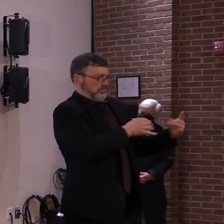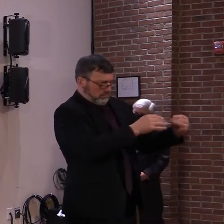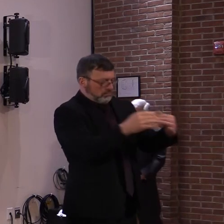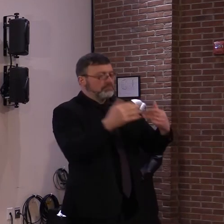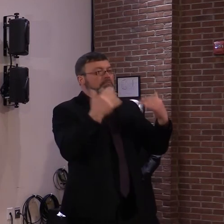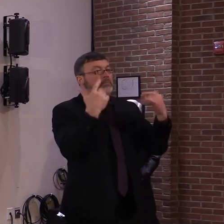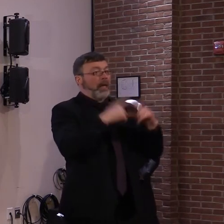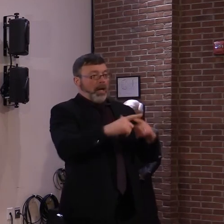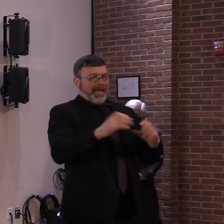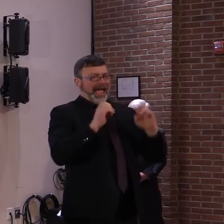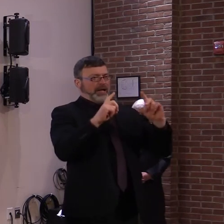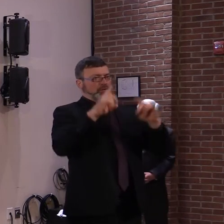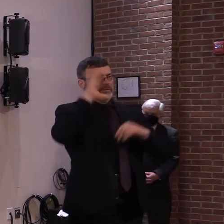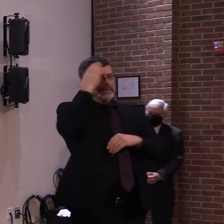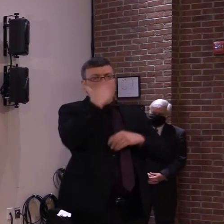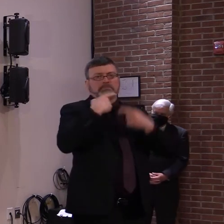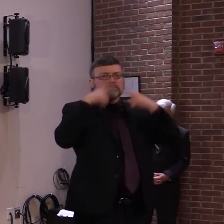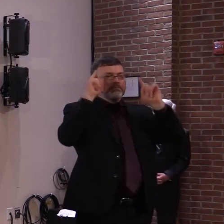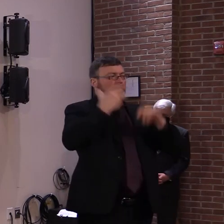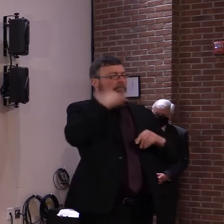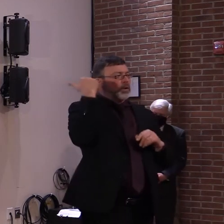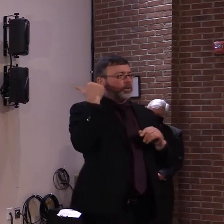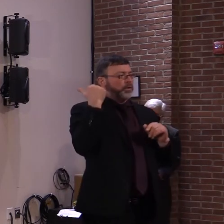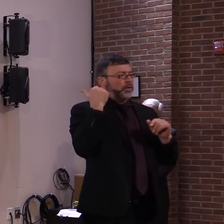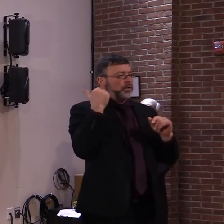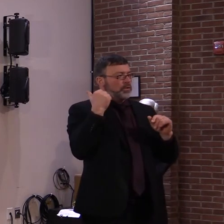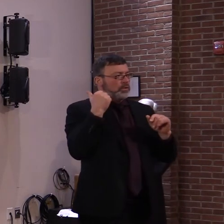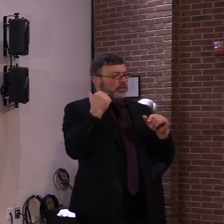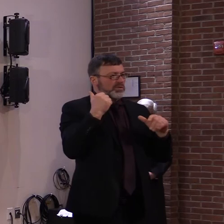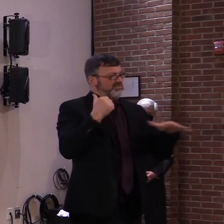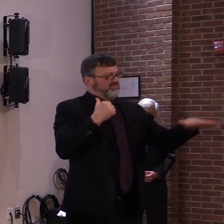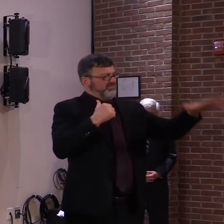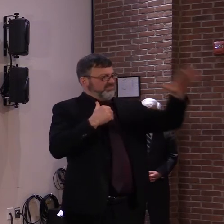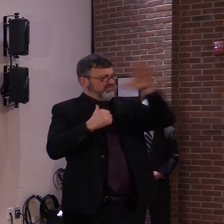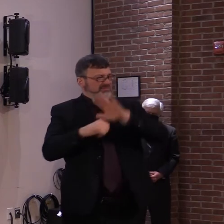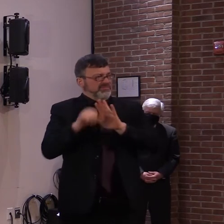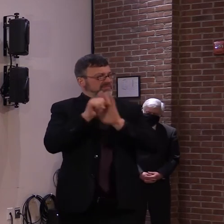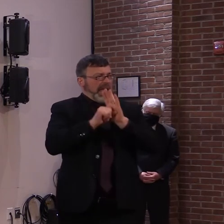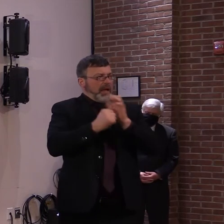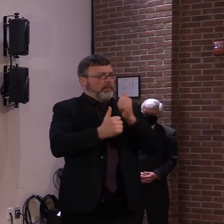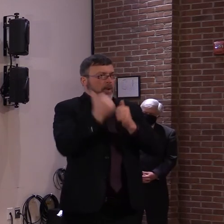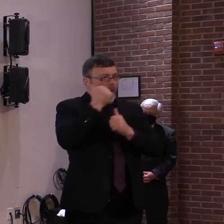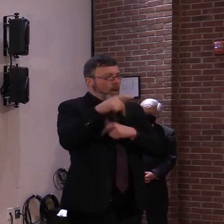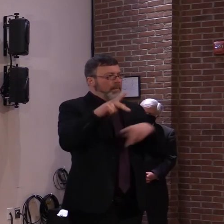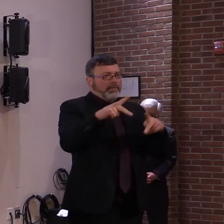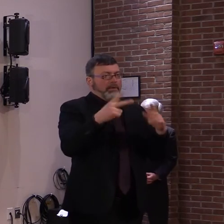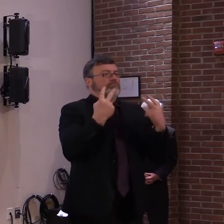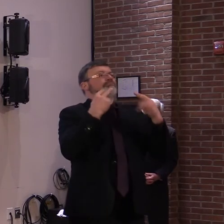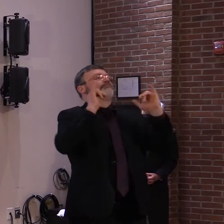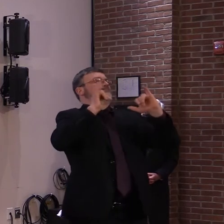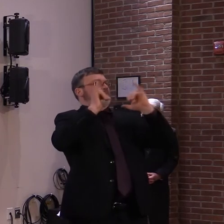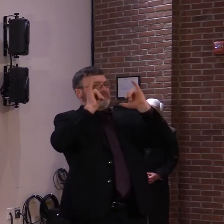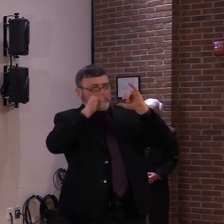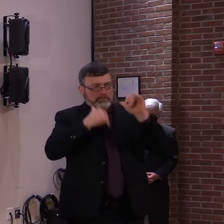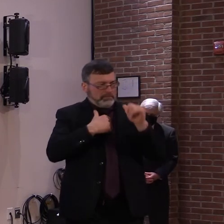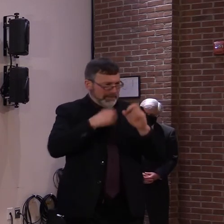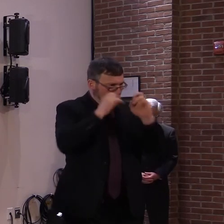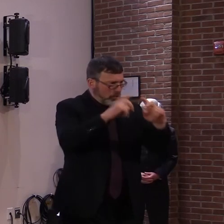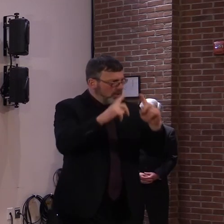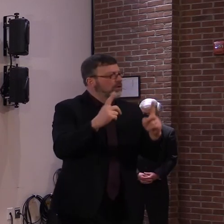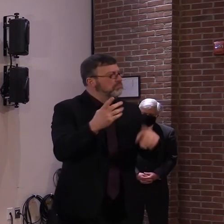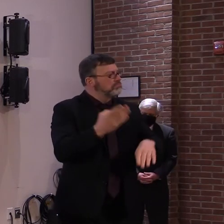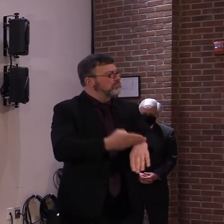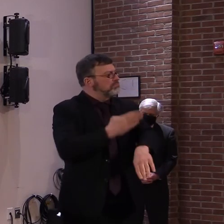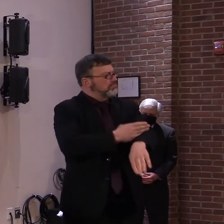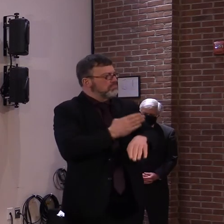resolution. But the vast majority of them, the complaints we received, were able to, again, contact them, have a